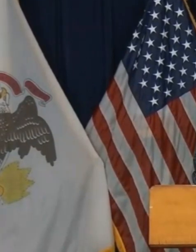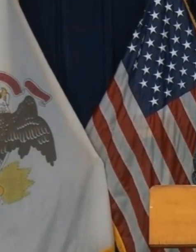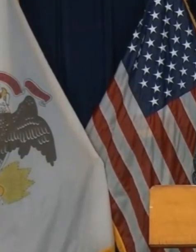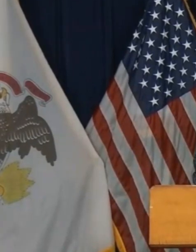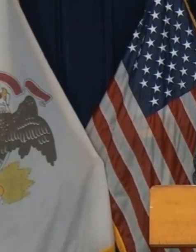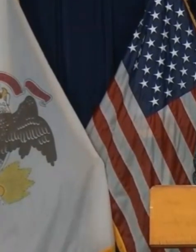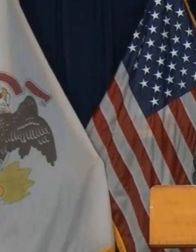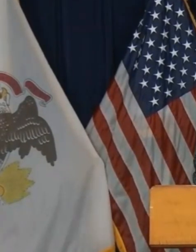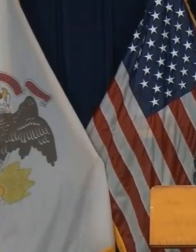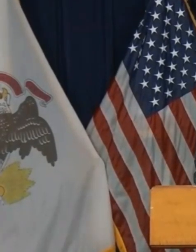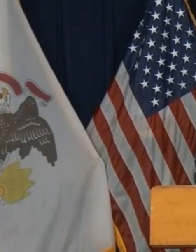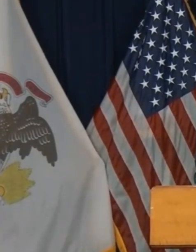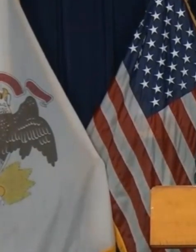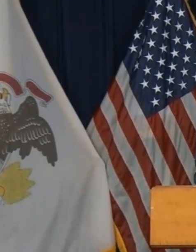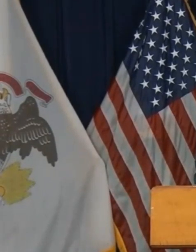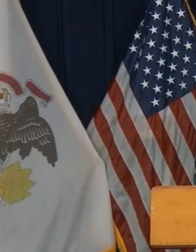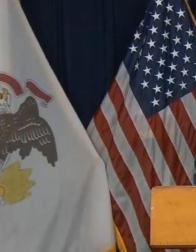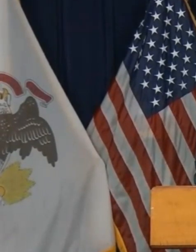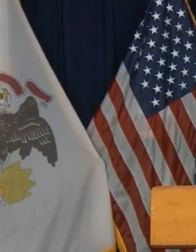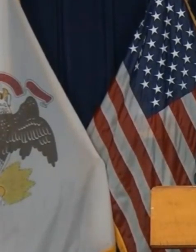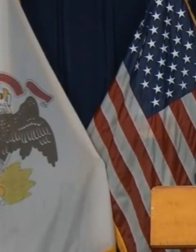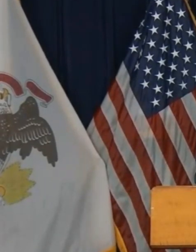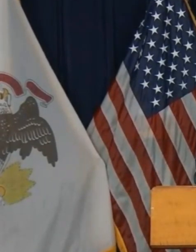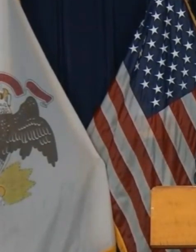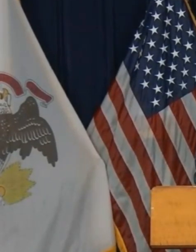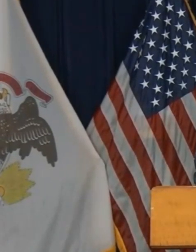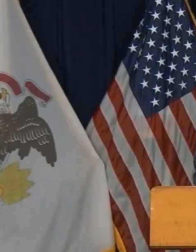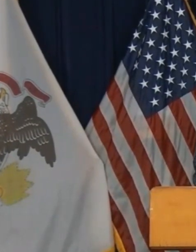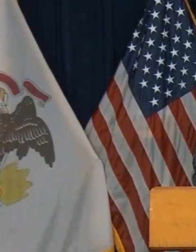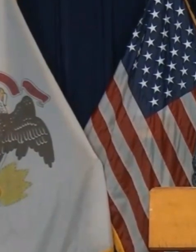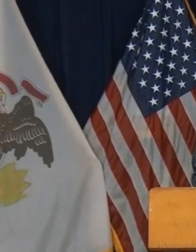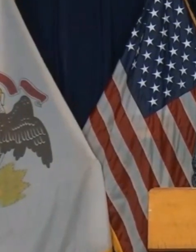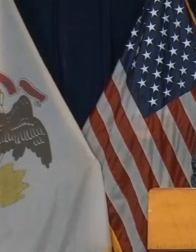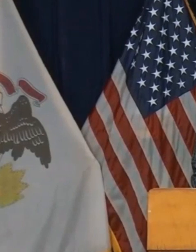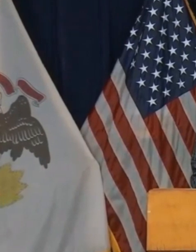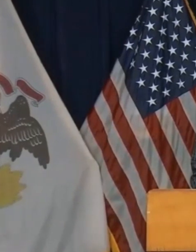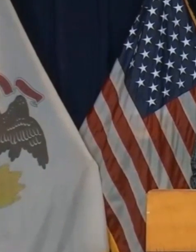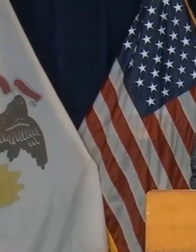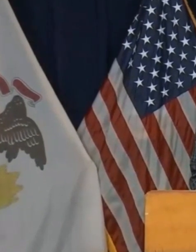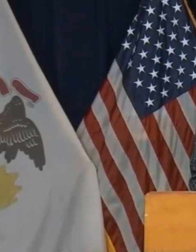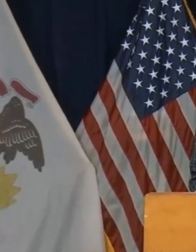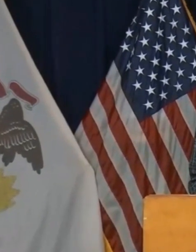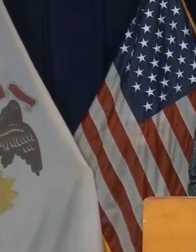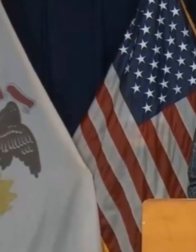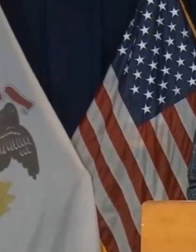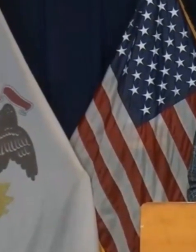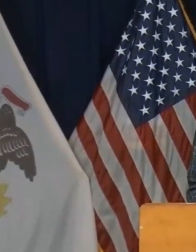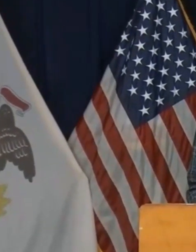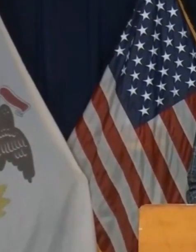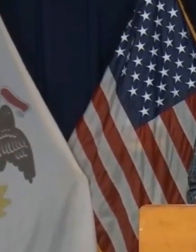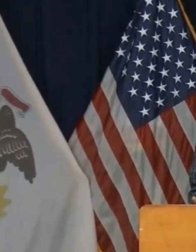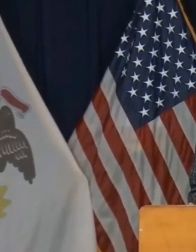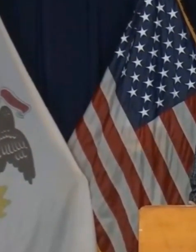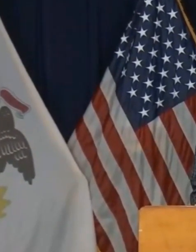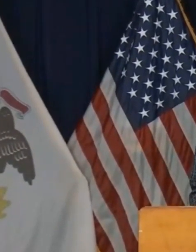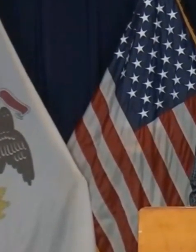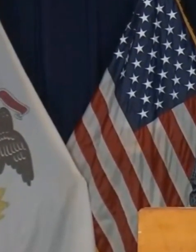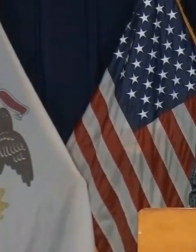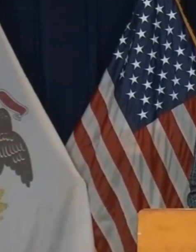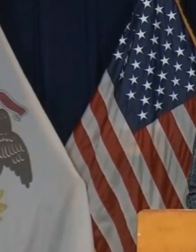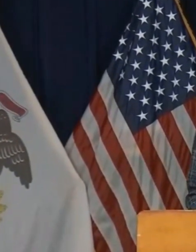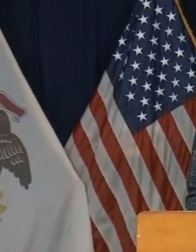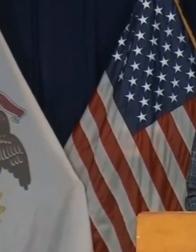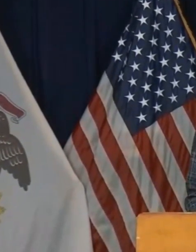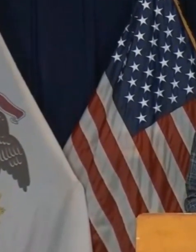most hot day in many areas of the state. Please, please,